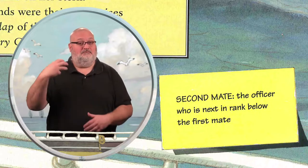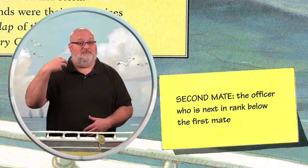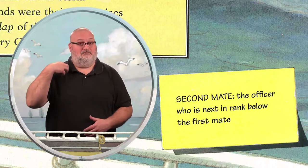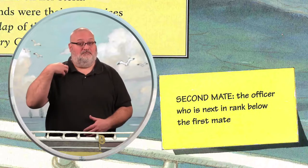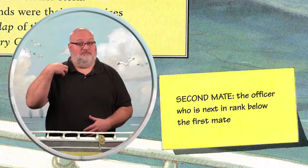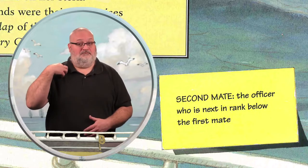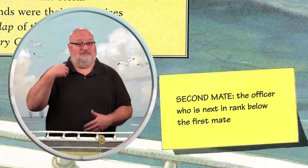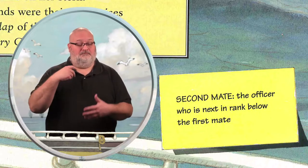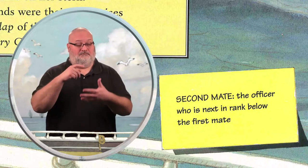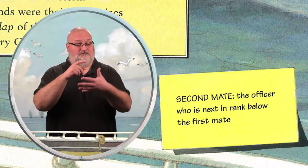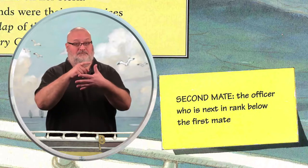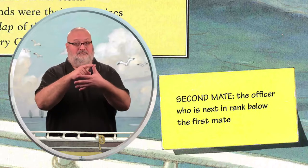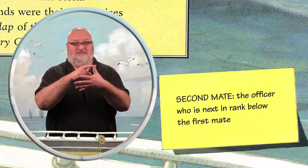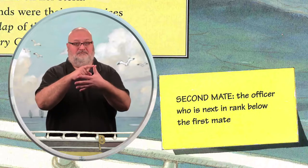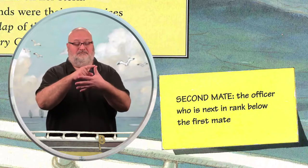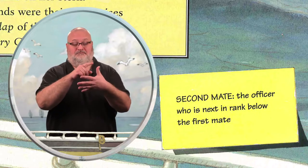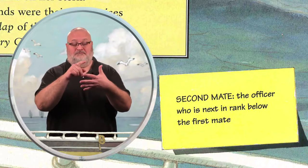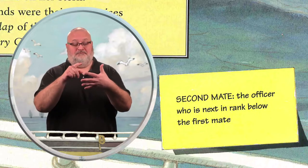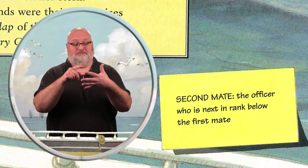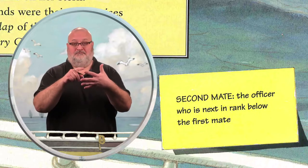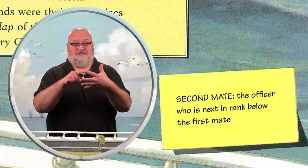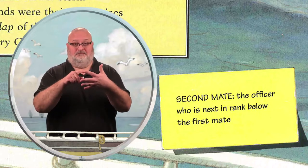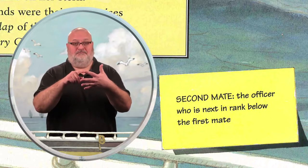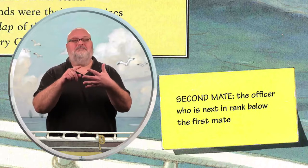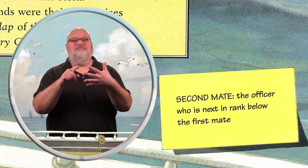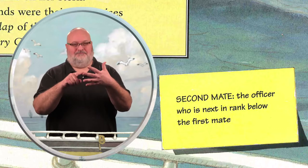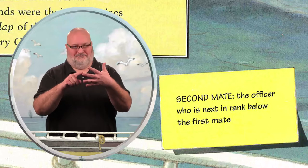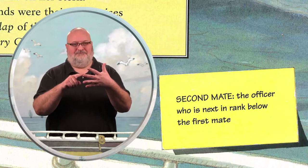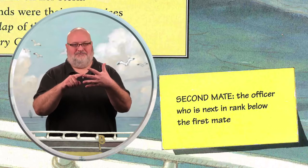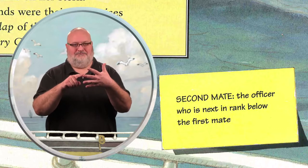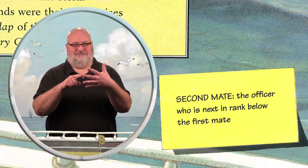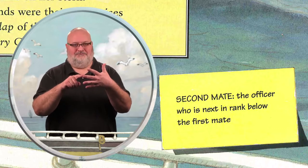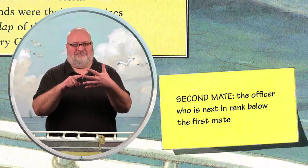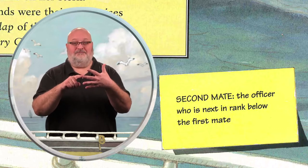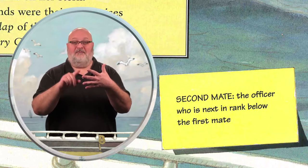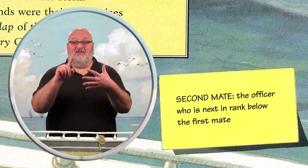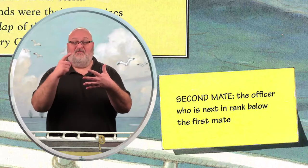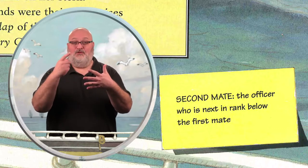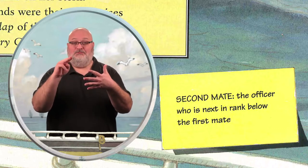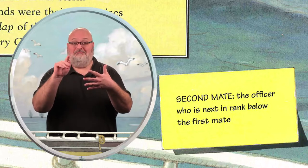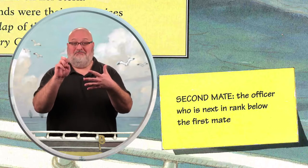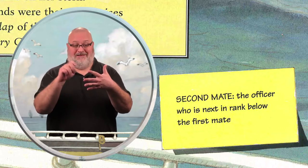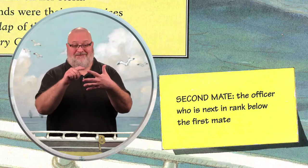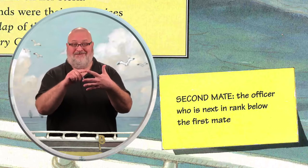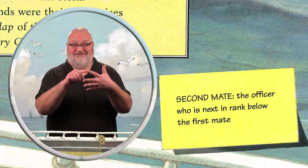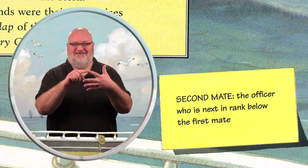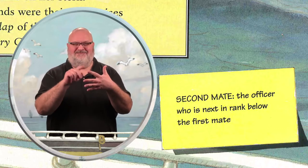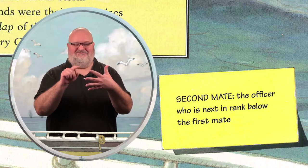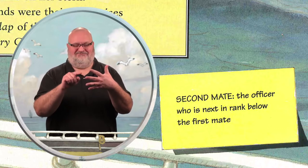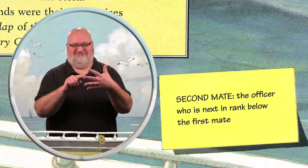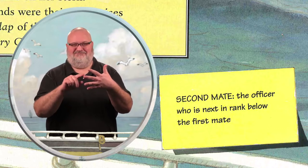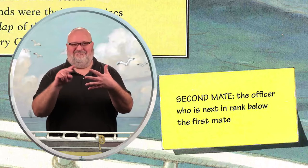Second mate. The officer who is next in rank below the first mate.